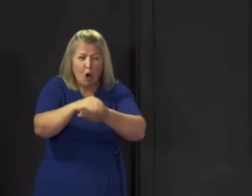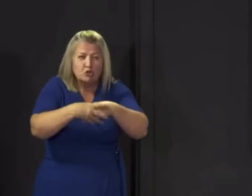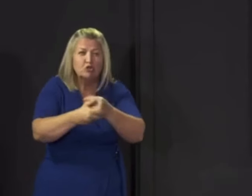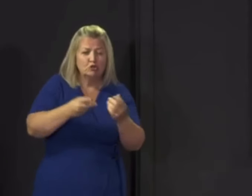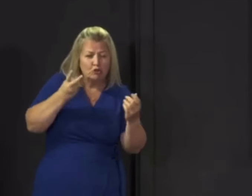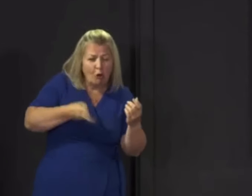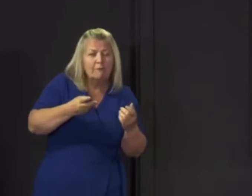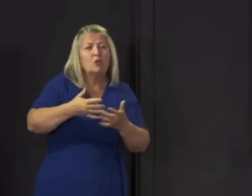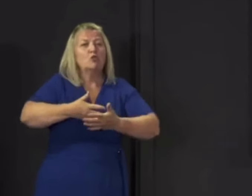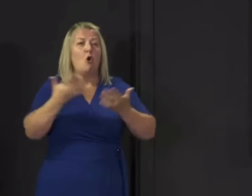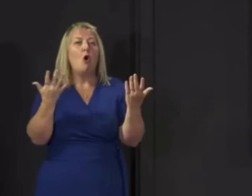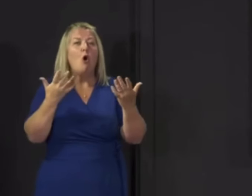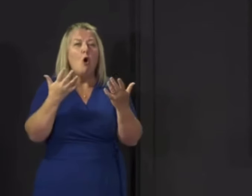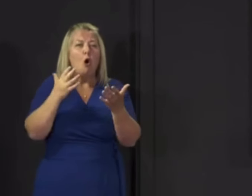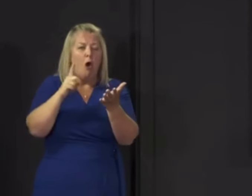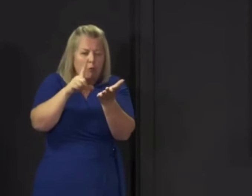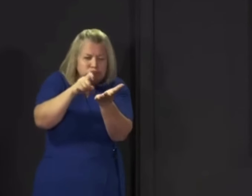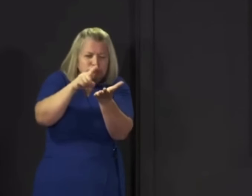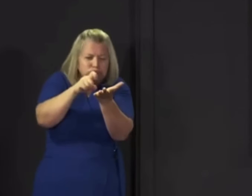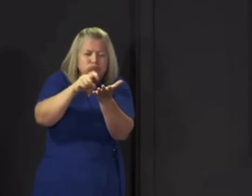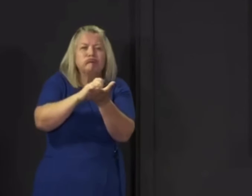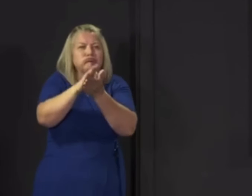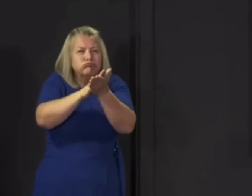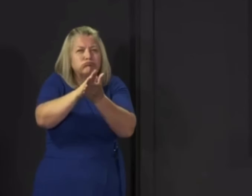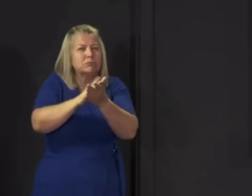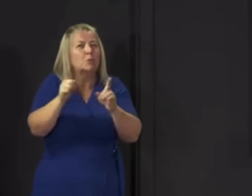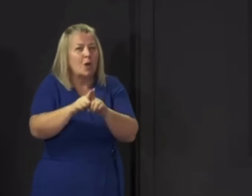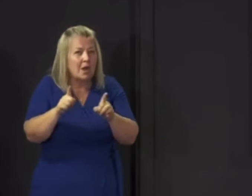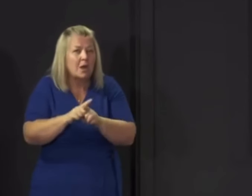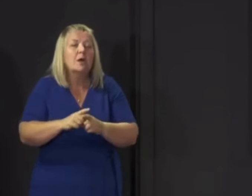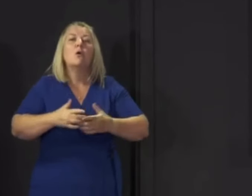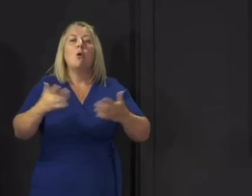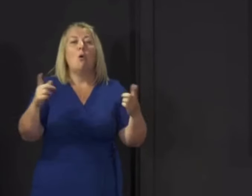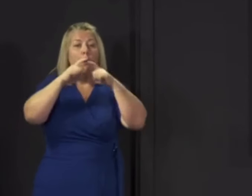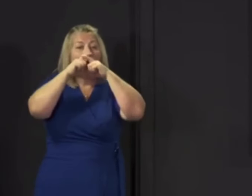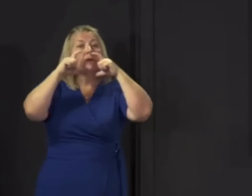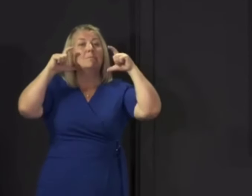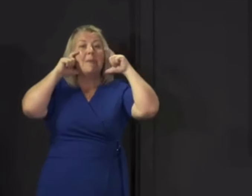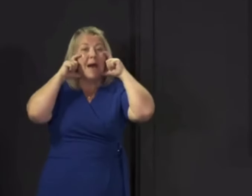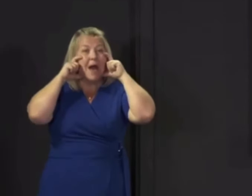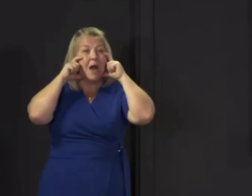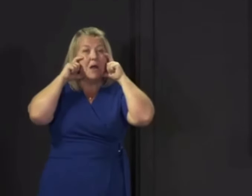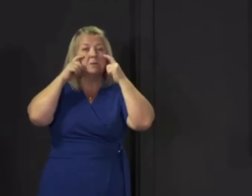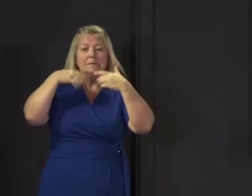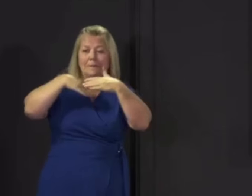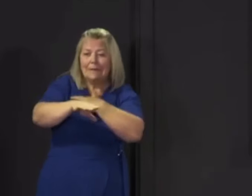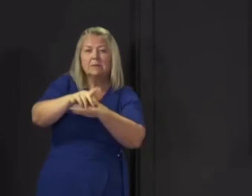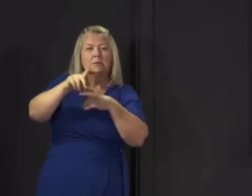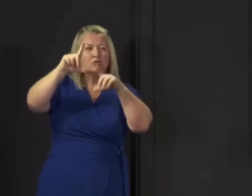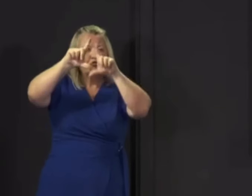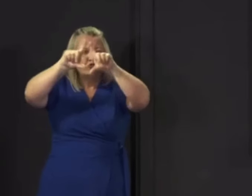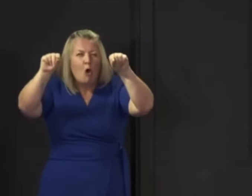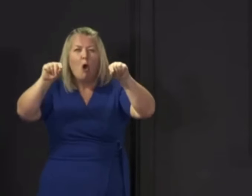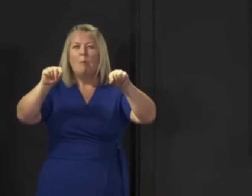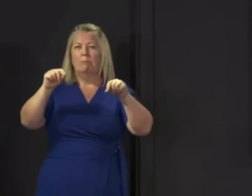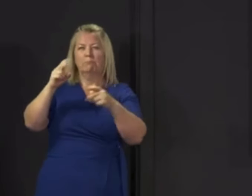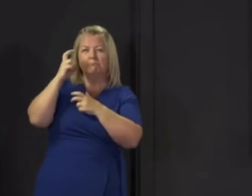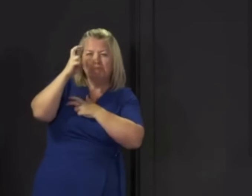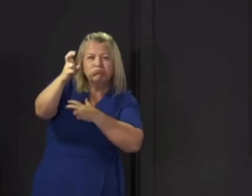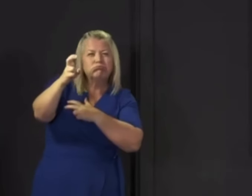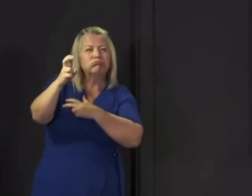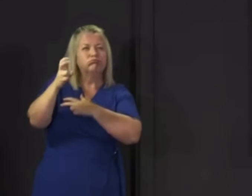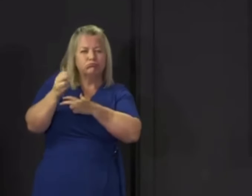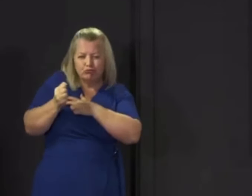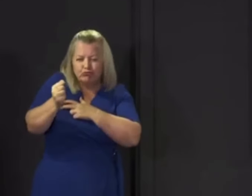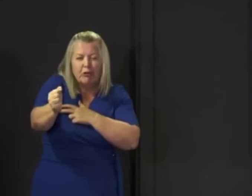that keep going on the internet and saying that I've had my elaborately designed hair done. Look at it. It's basically a boy's cut